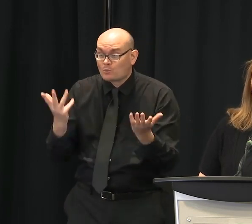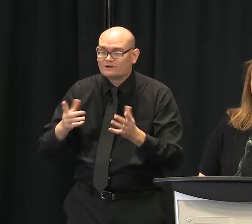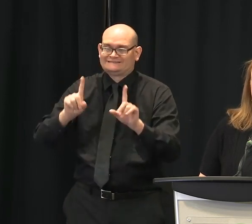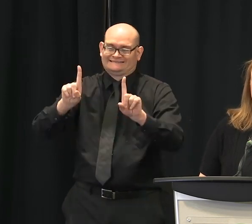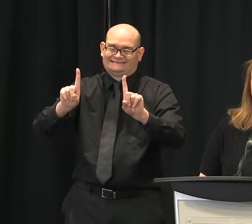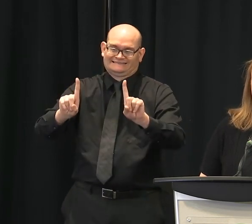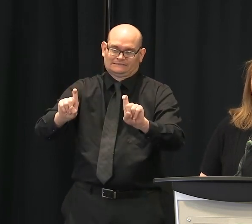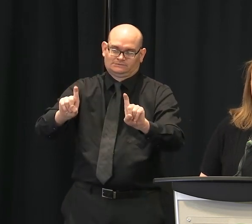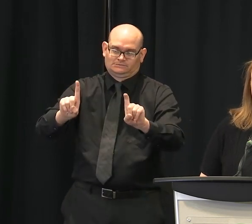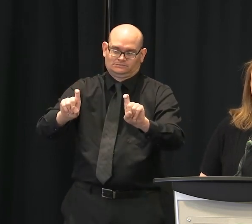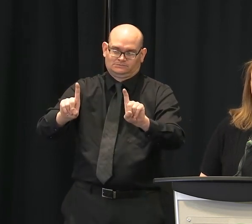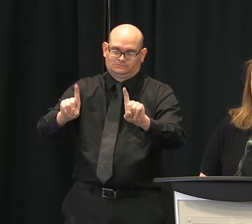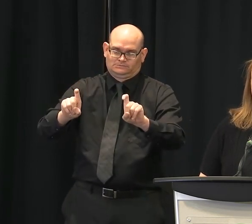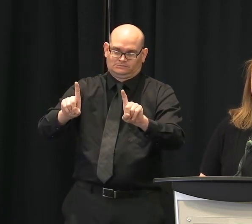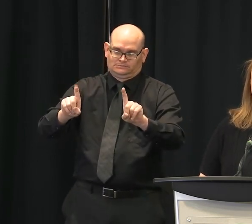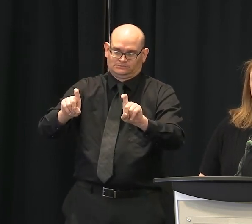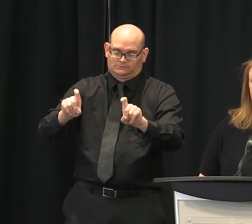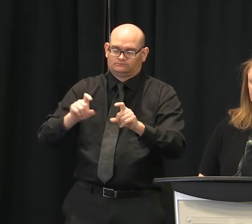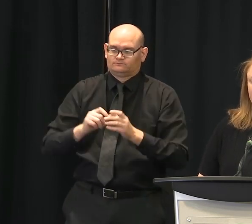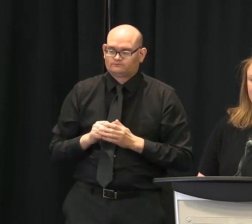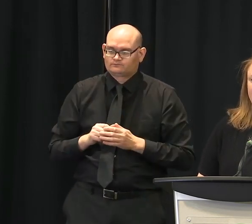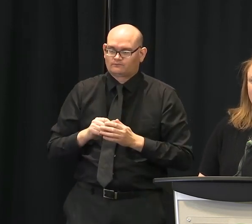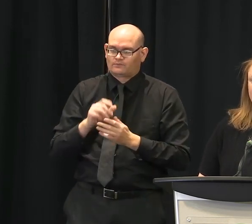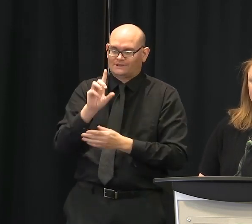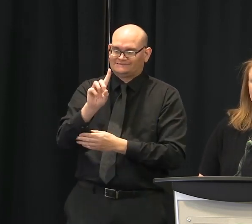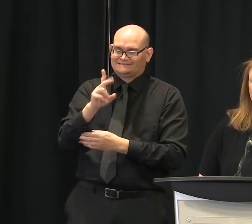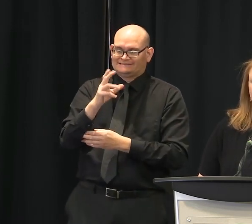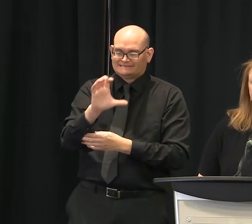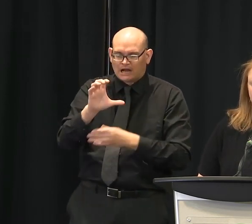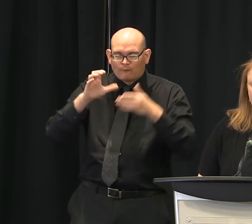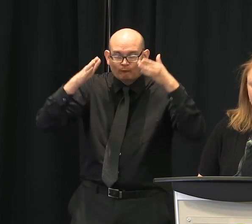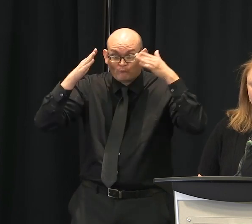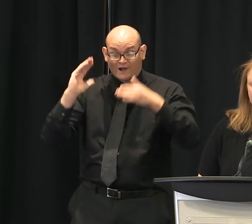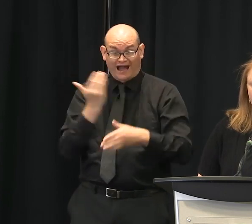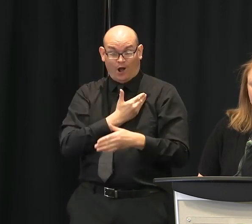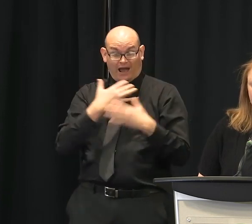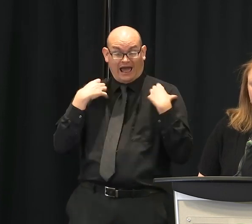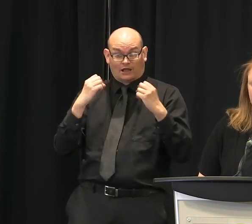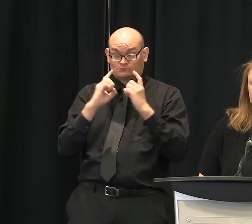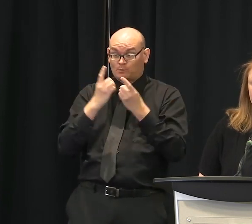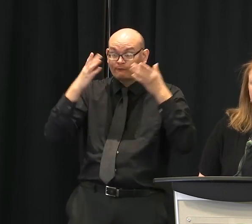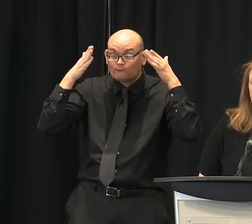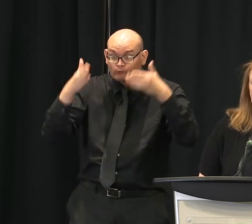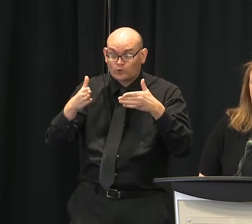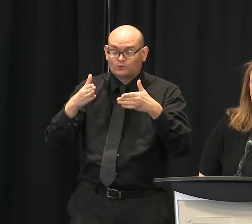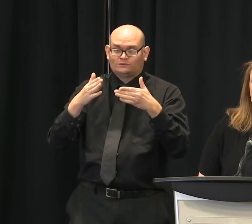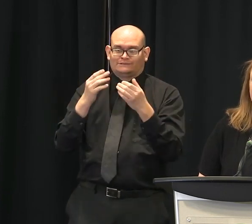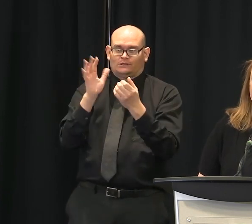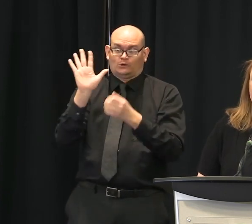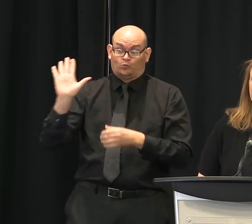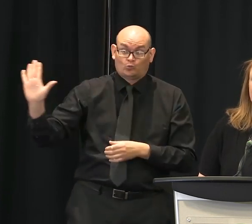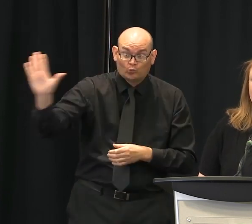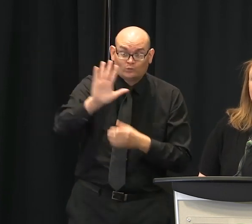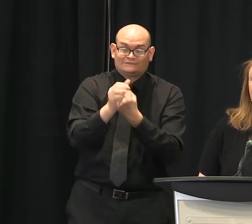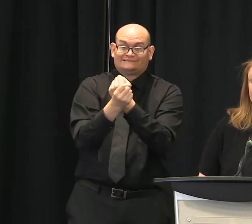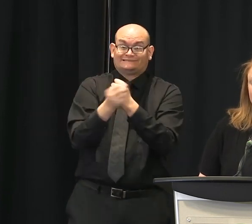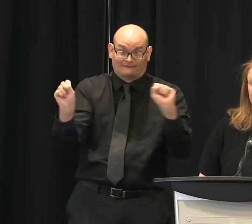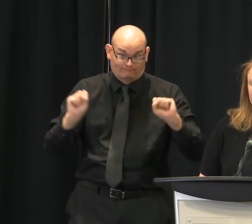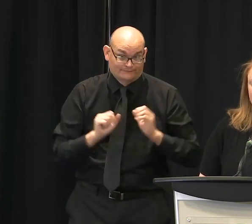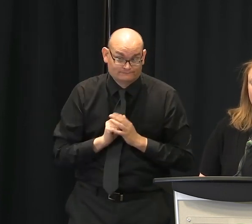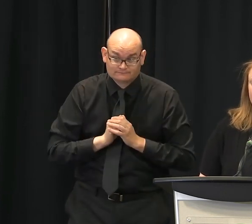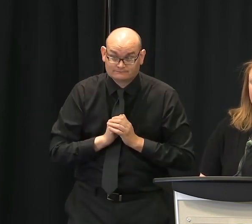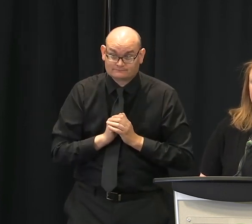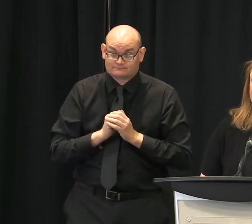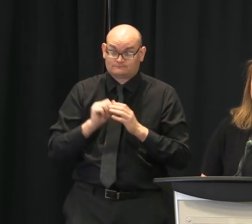continues, DHEC is still focused on protecting the health and safety of all people. And through that, we have developed a statewide